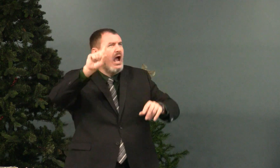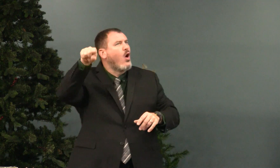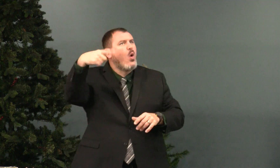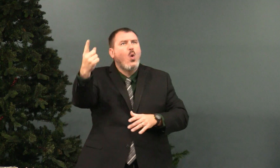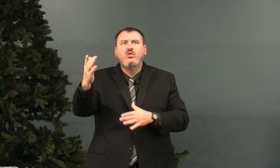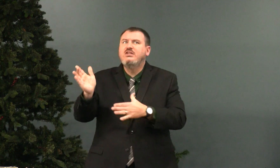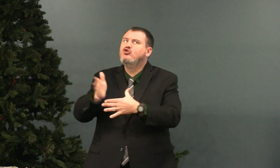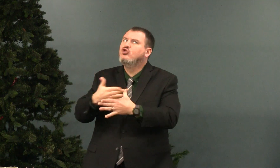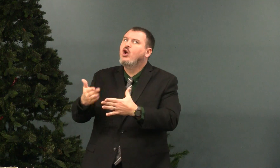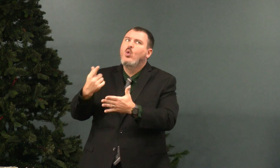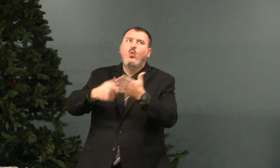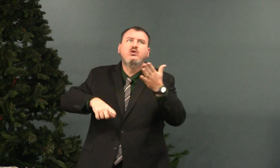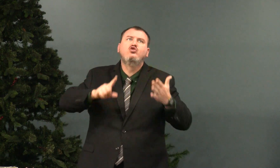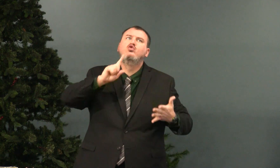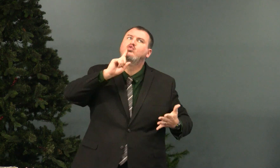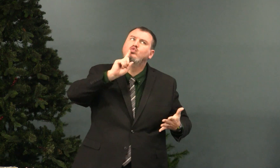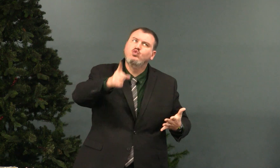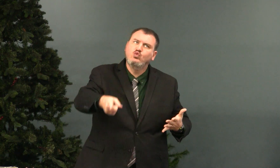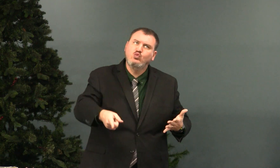Oh Mark, no, I only share what's true.